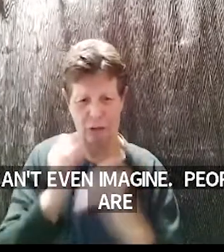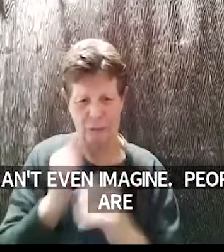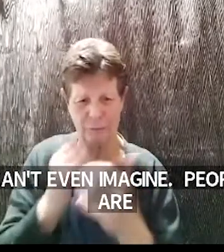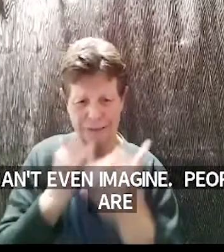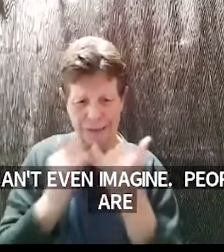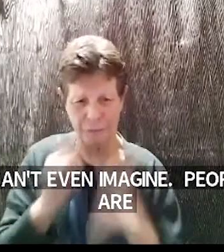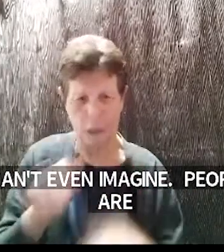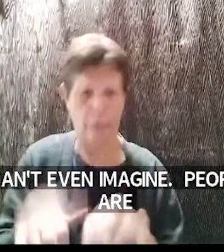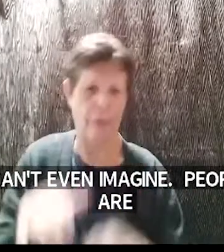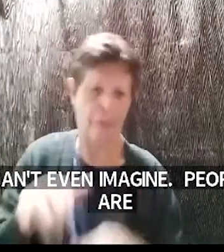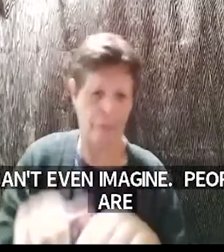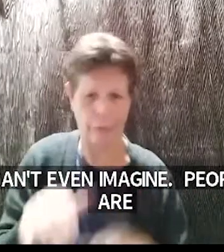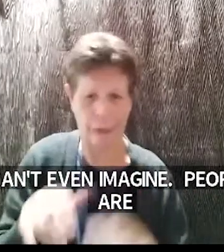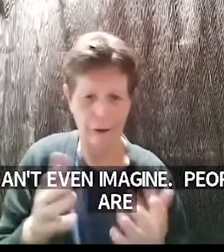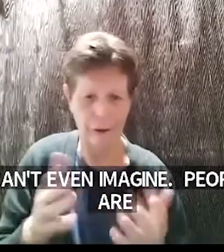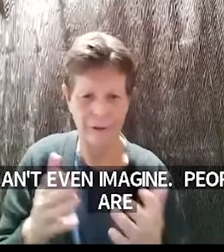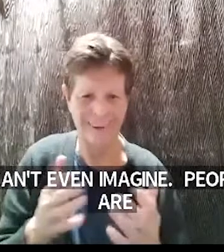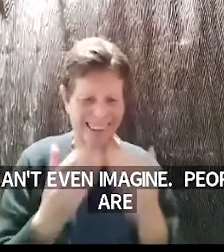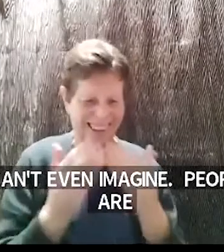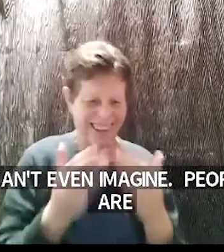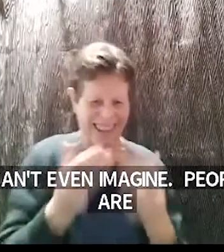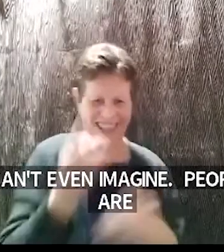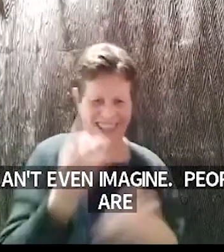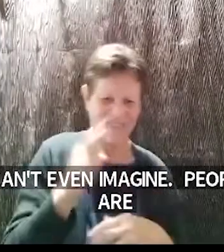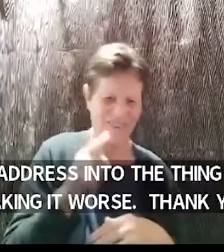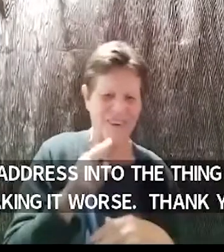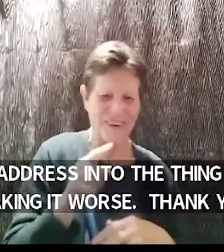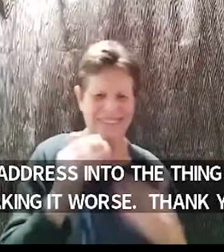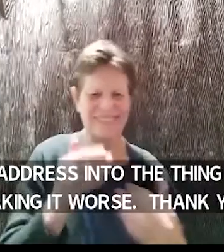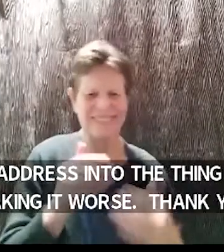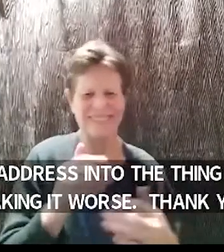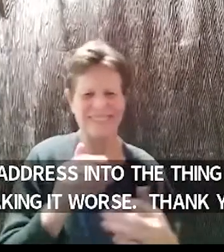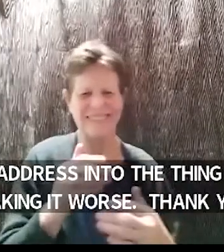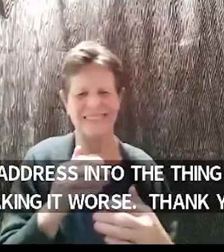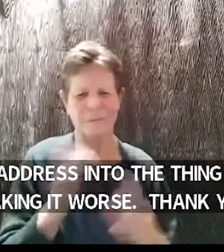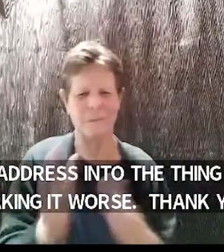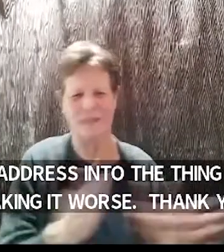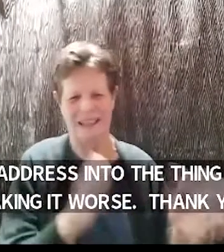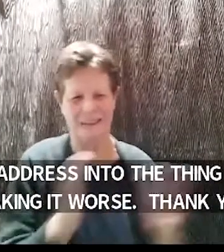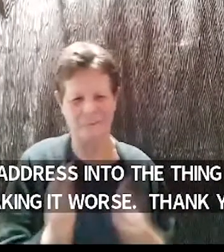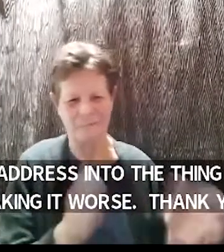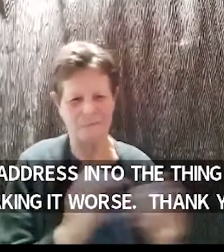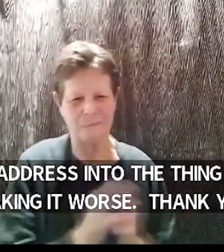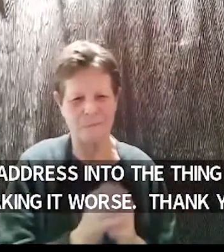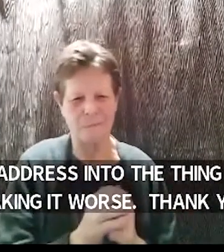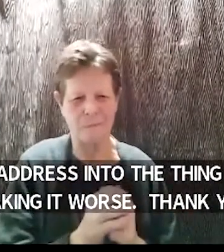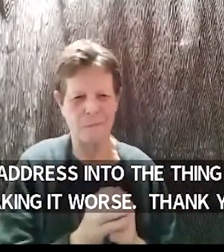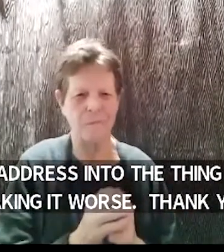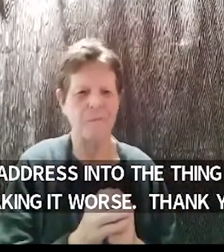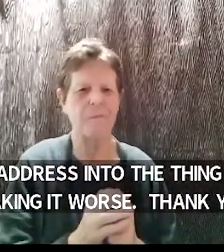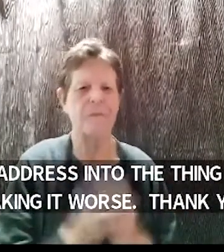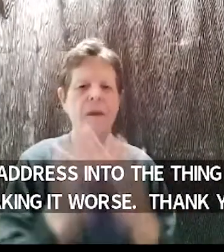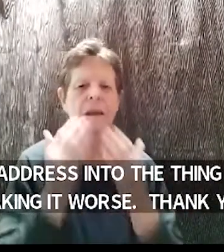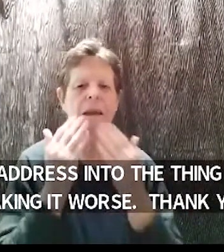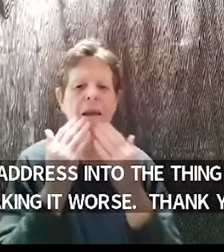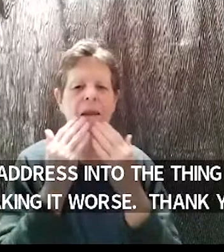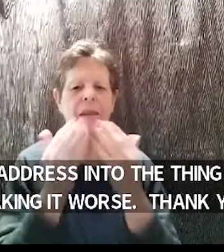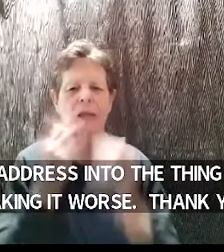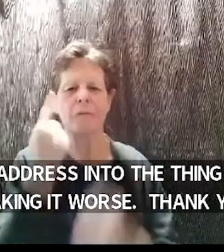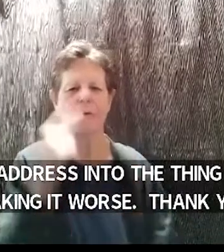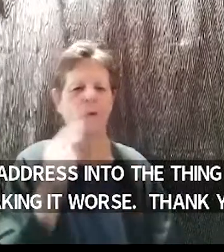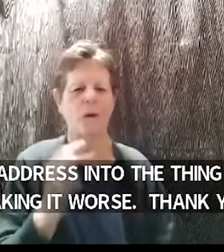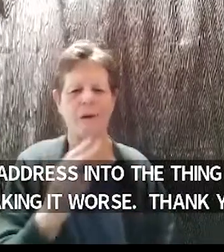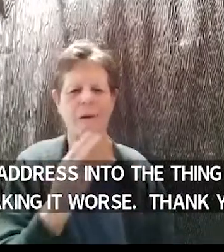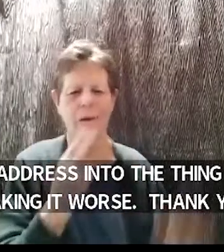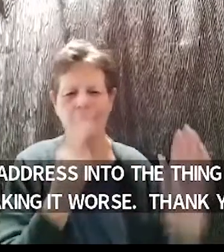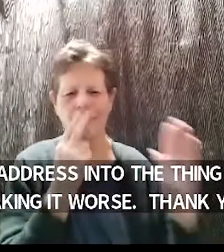yeah thank you thank you for doing that and hey to all of the um the nazi assholes out there who were you know zoom